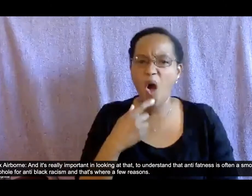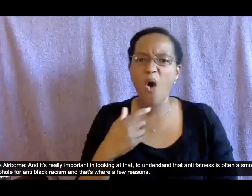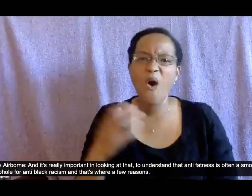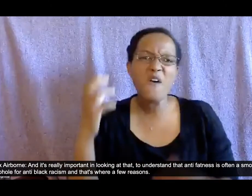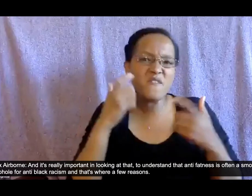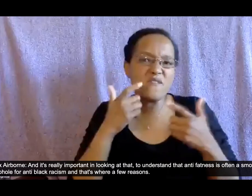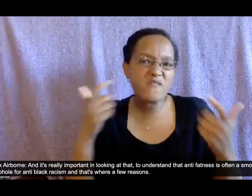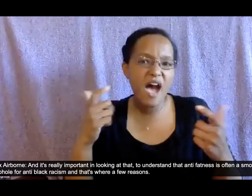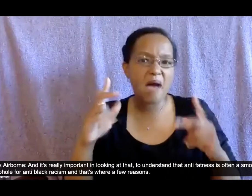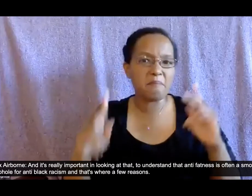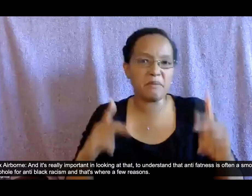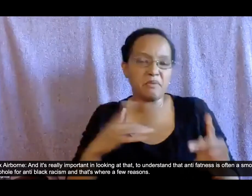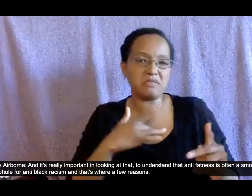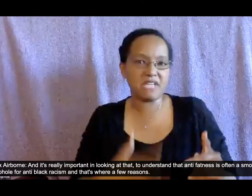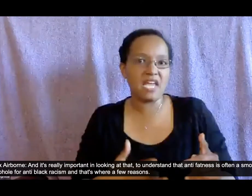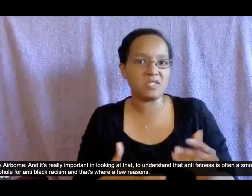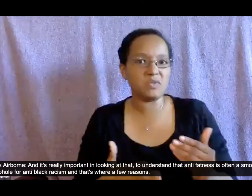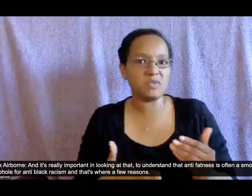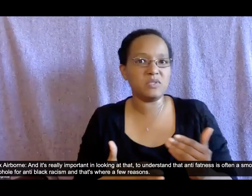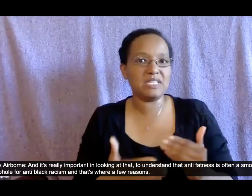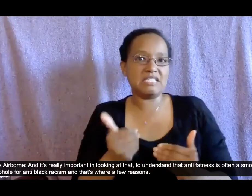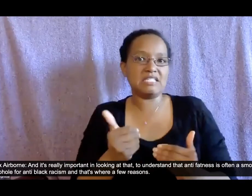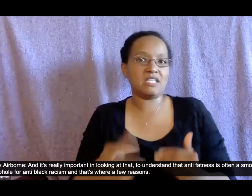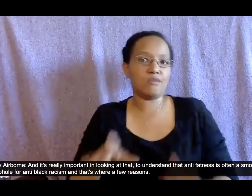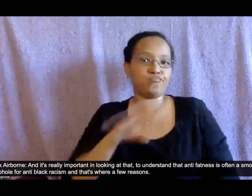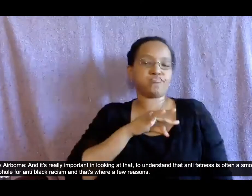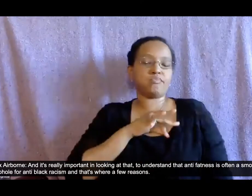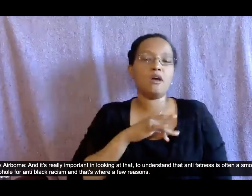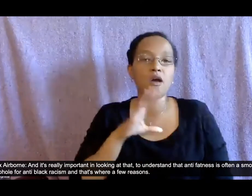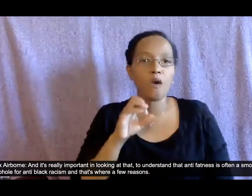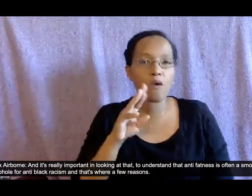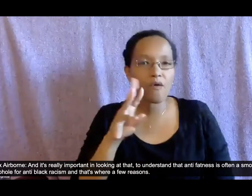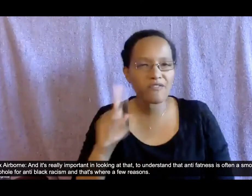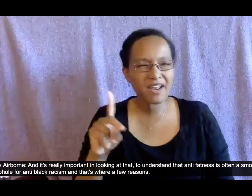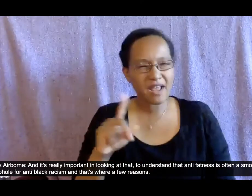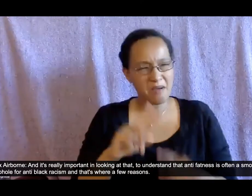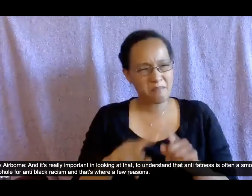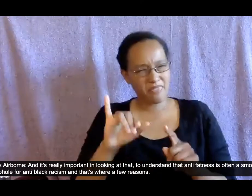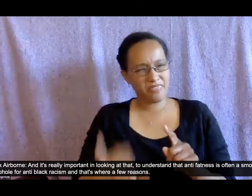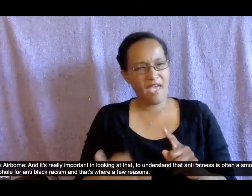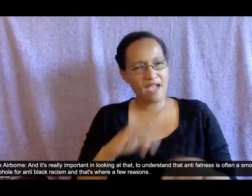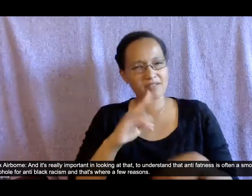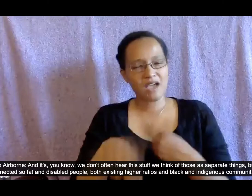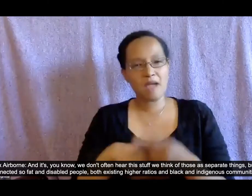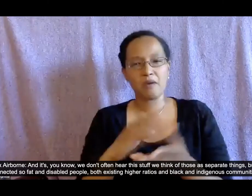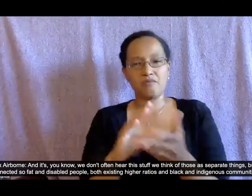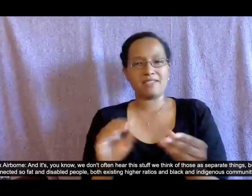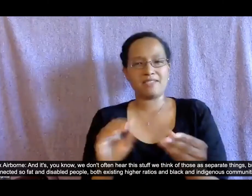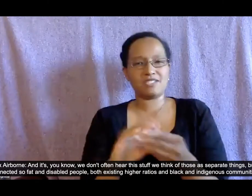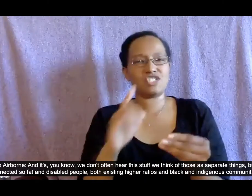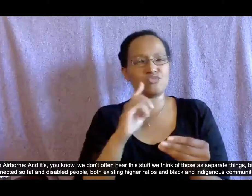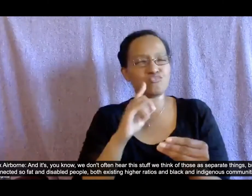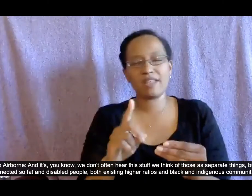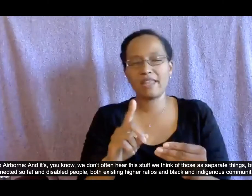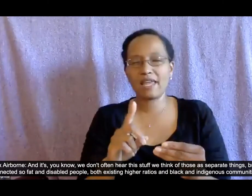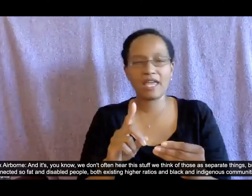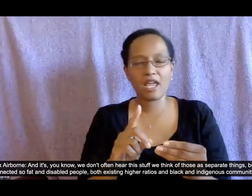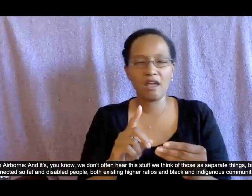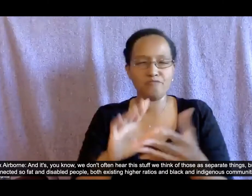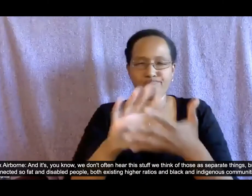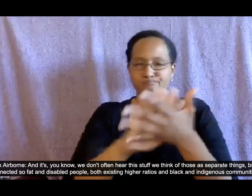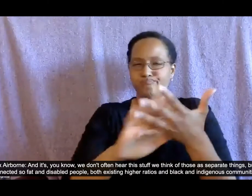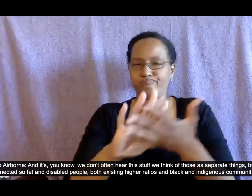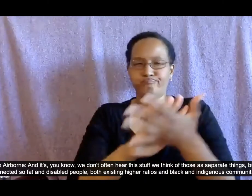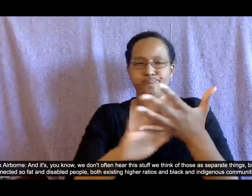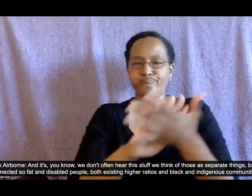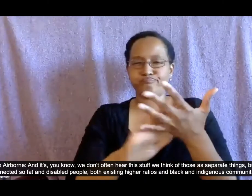a smokescreen or a loophole for anti-black racism and that's for a few reasons and it's you know we don't often hear